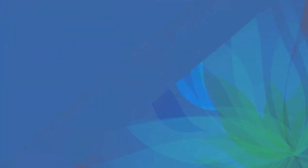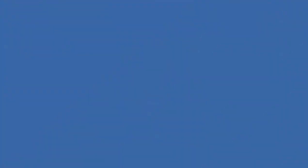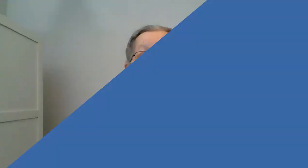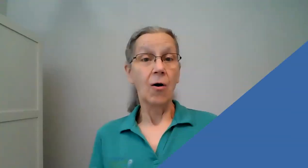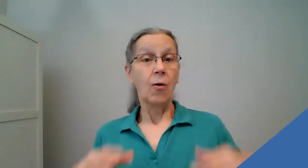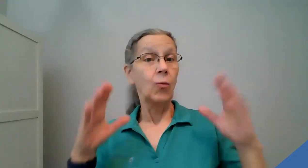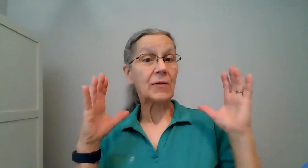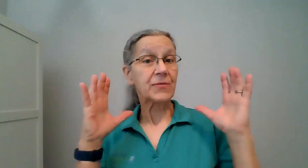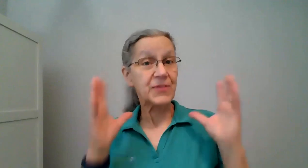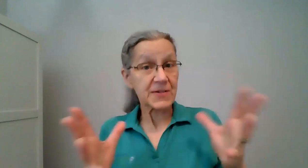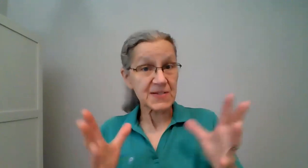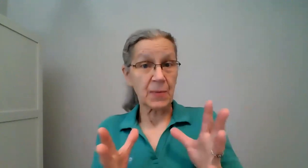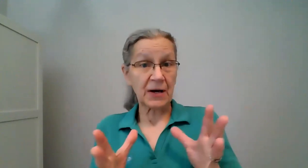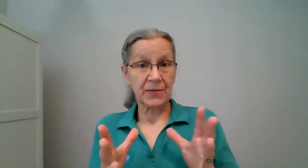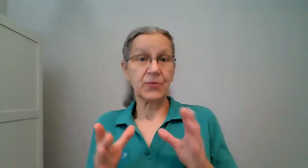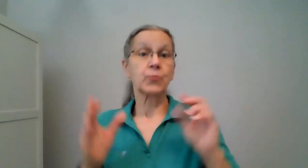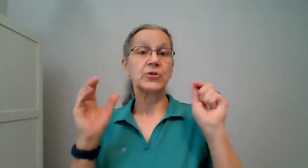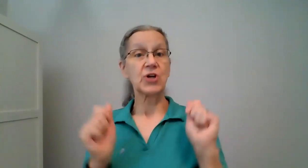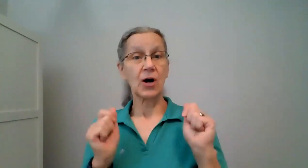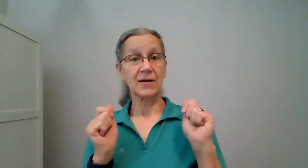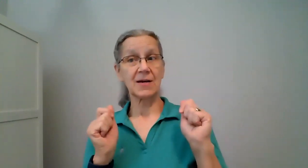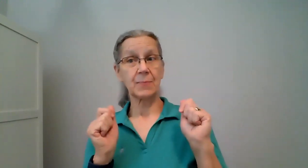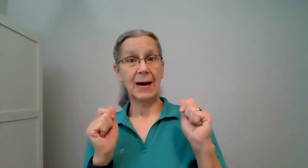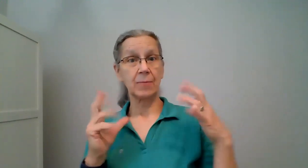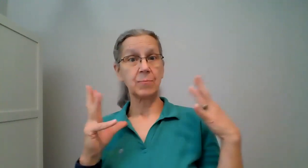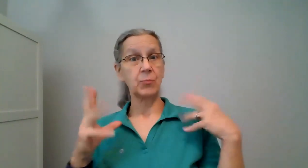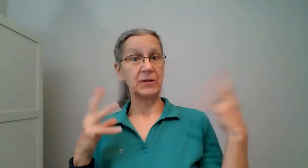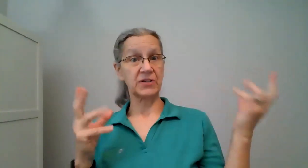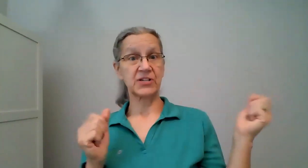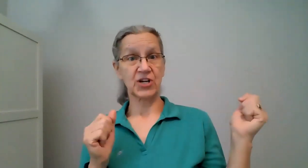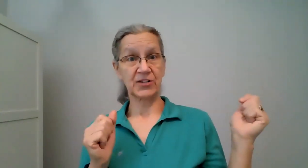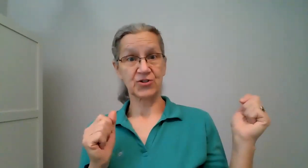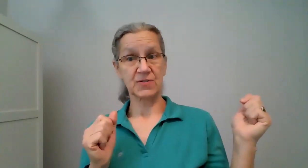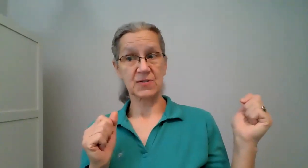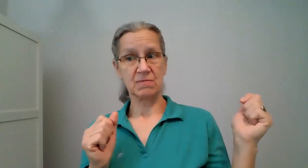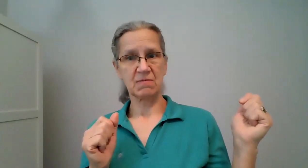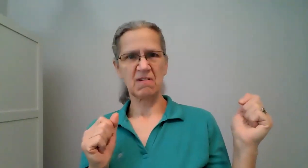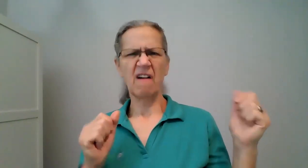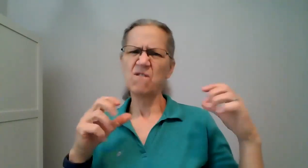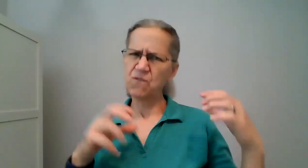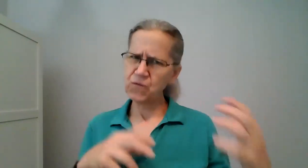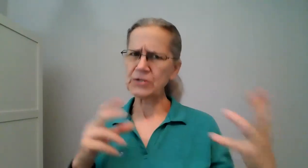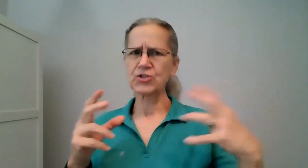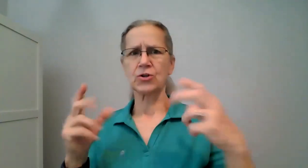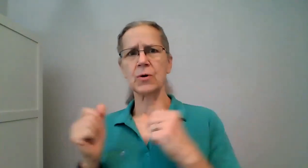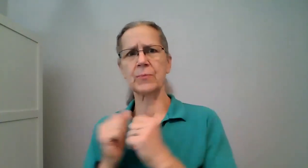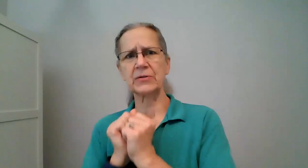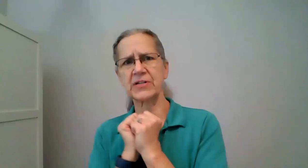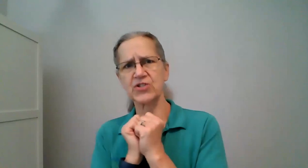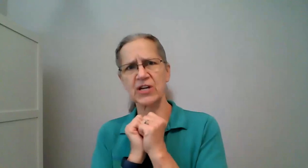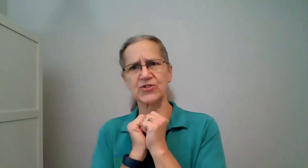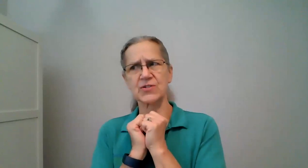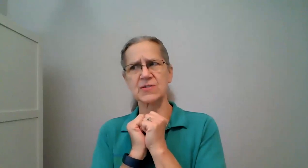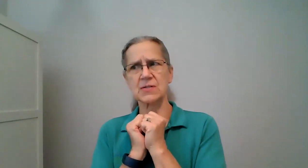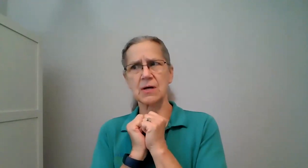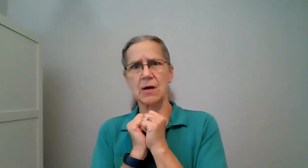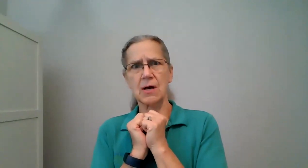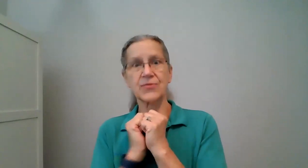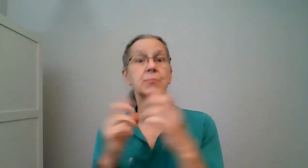well this month we're talking about mobility changes functional mobility changes the